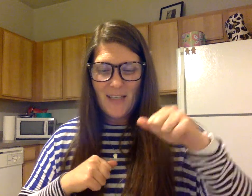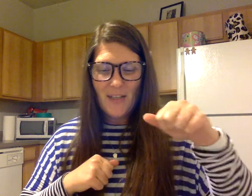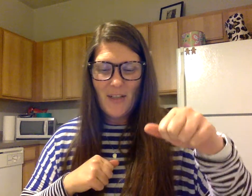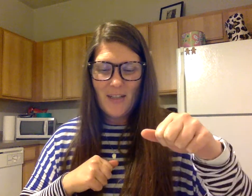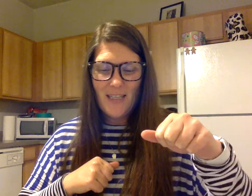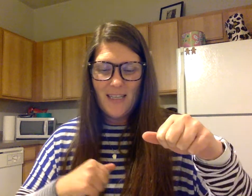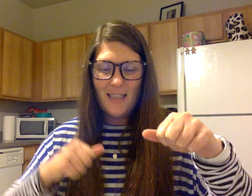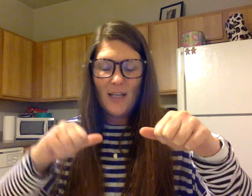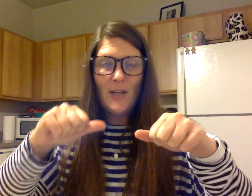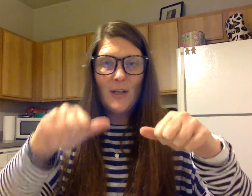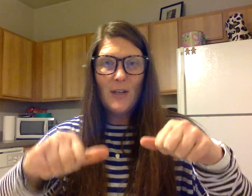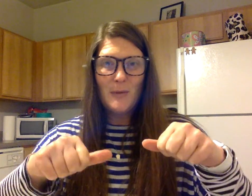Closet, closer.